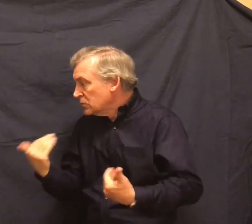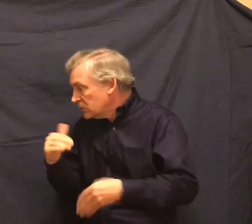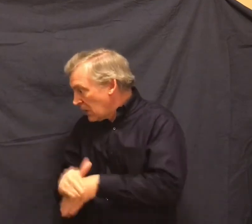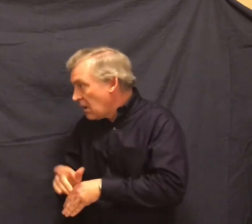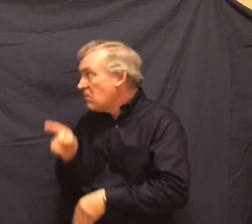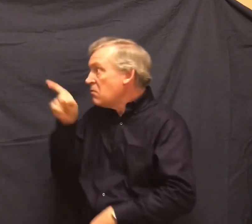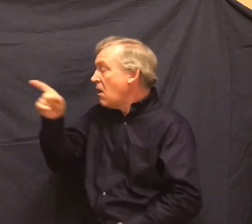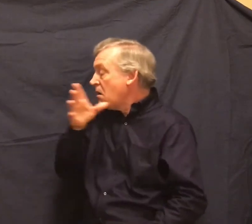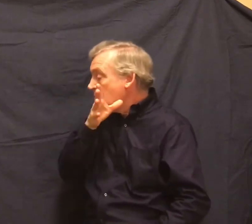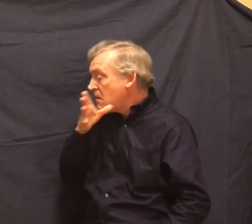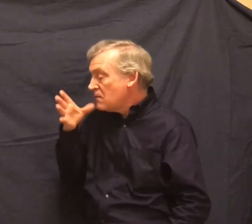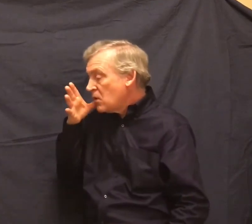George rolled on his side.